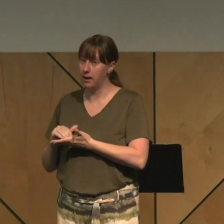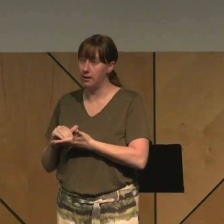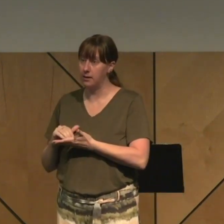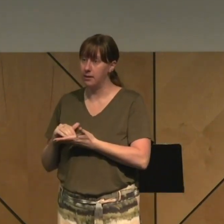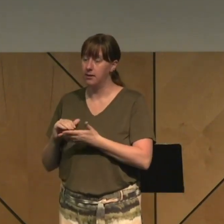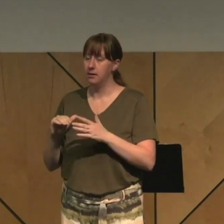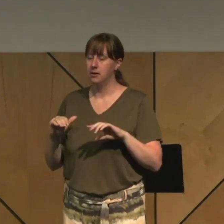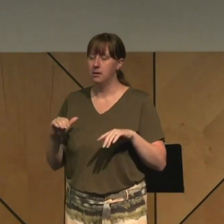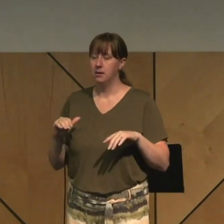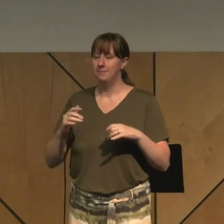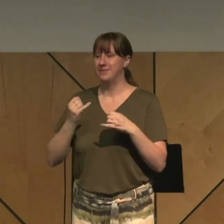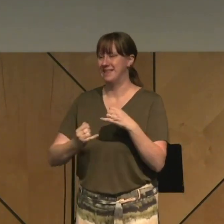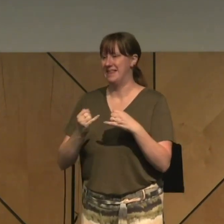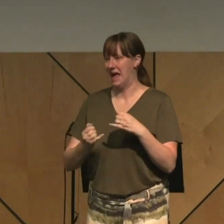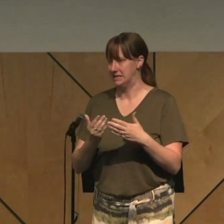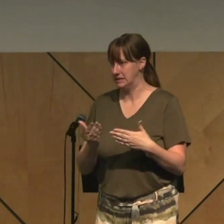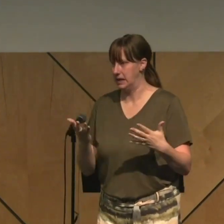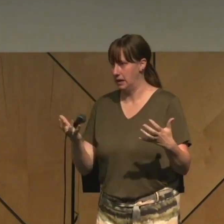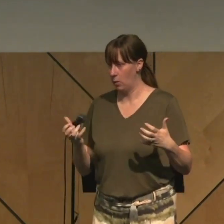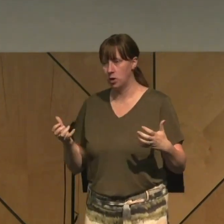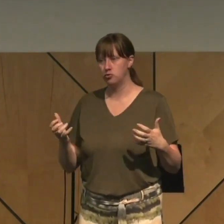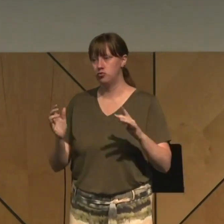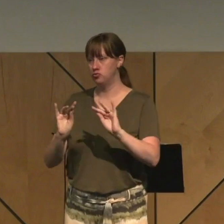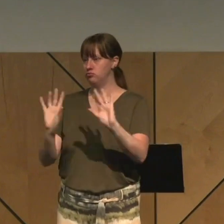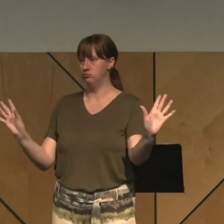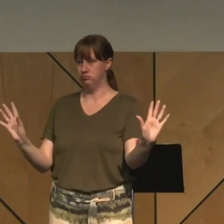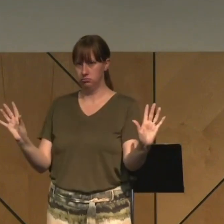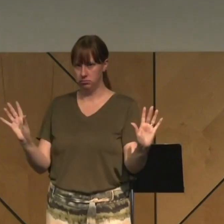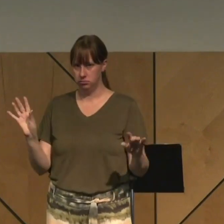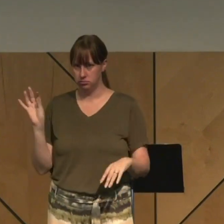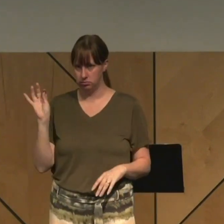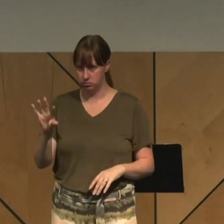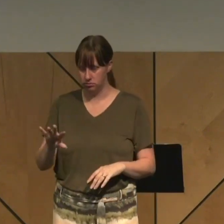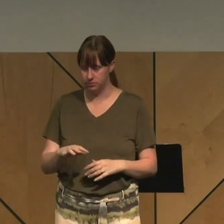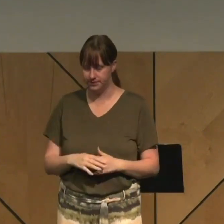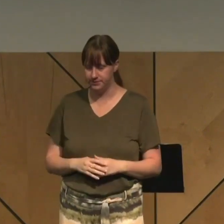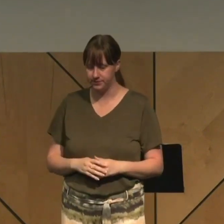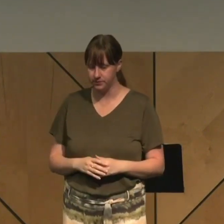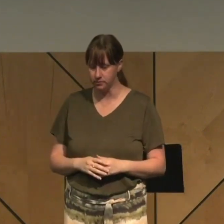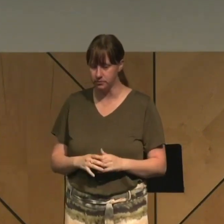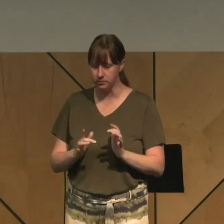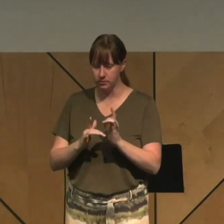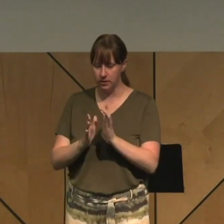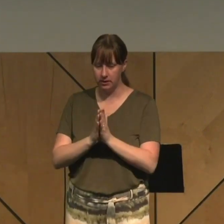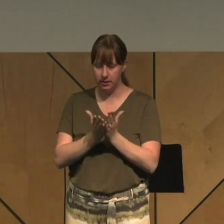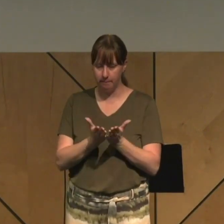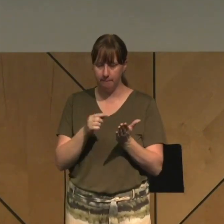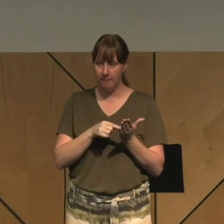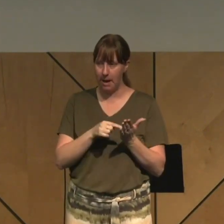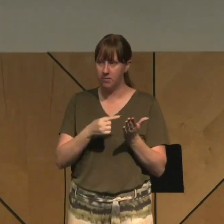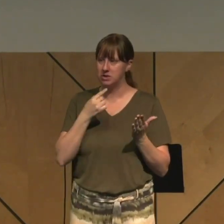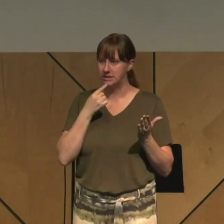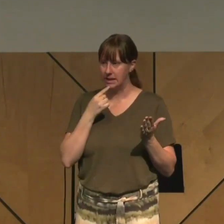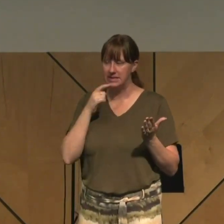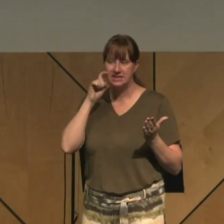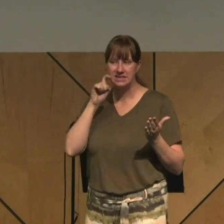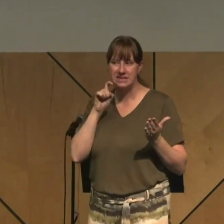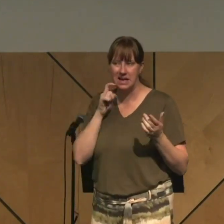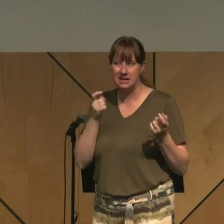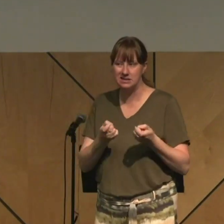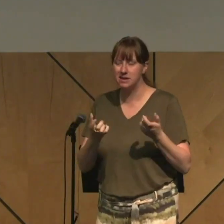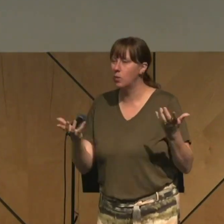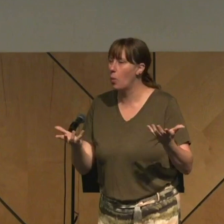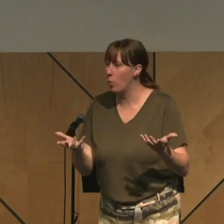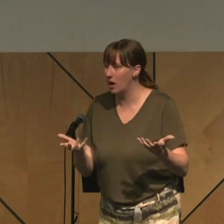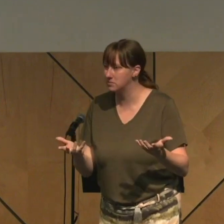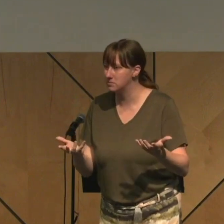Last thing about sexual sin that we just got to be clear on from out of the gate is this. The Bible defines sexual sin as